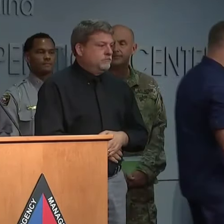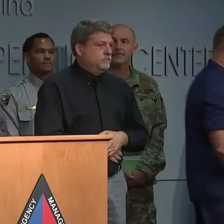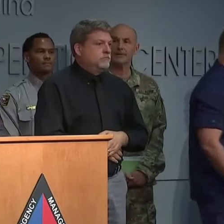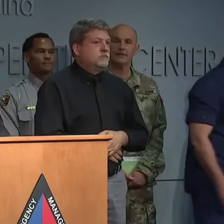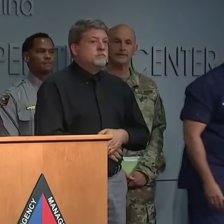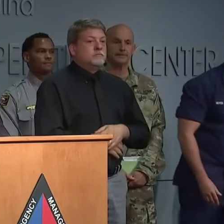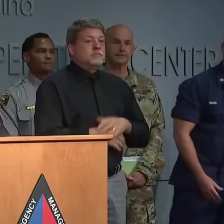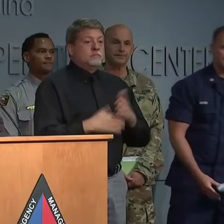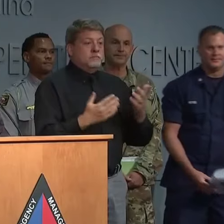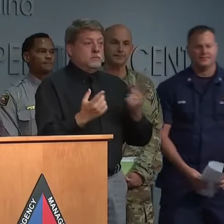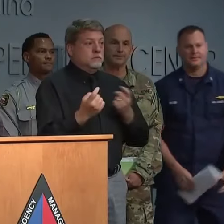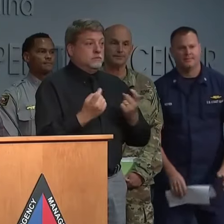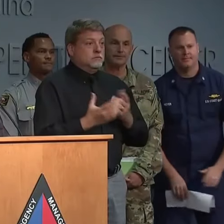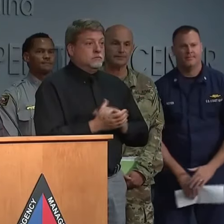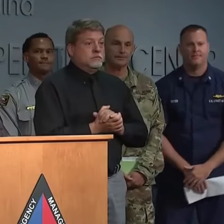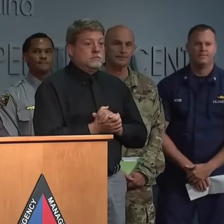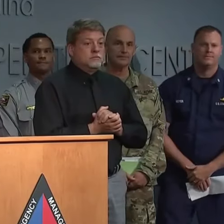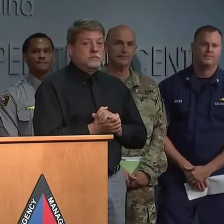Questions?